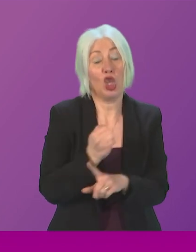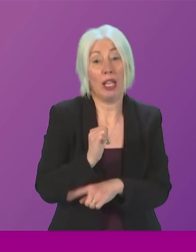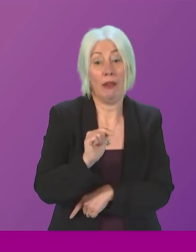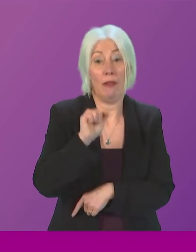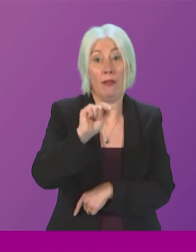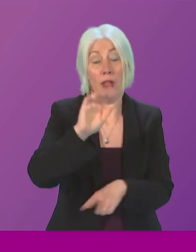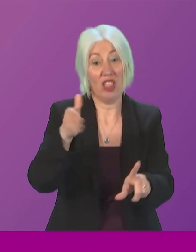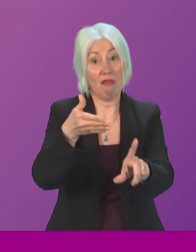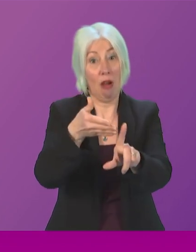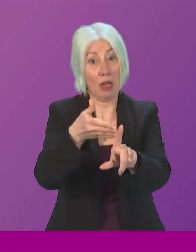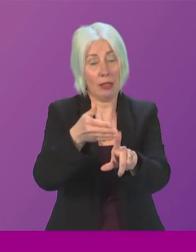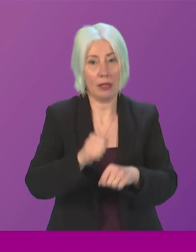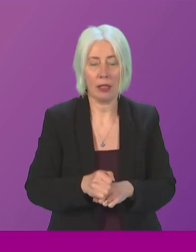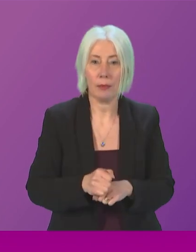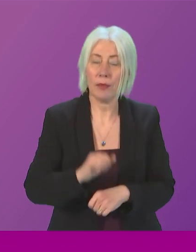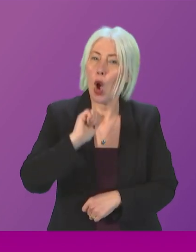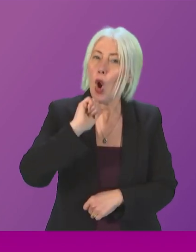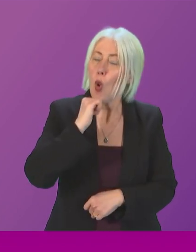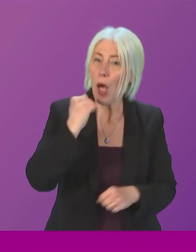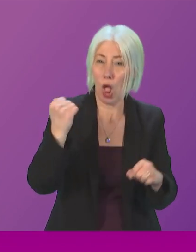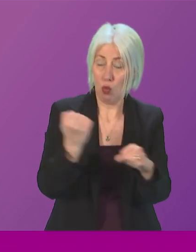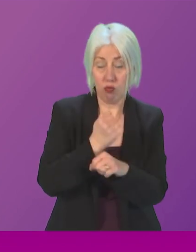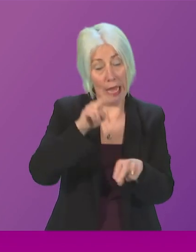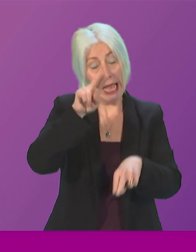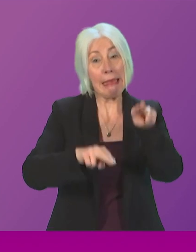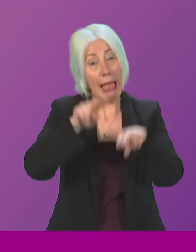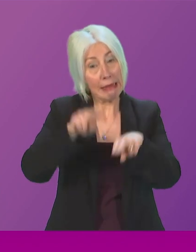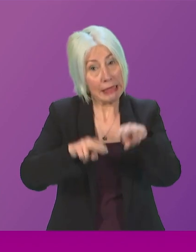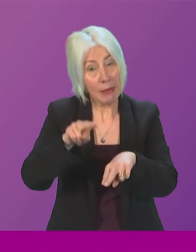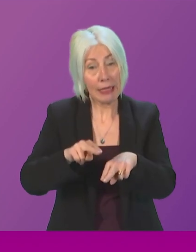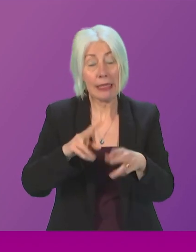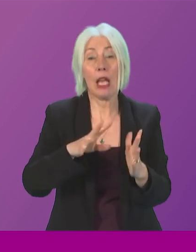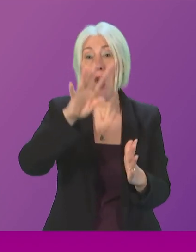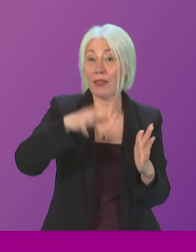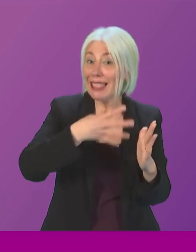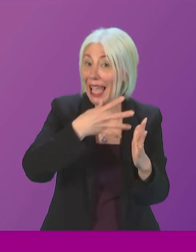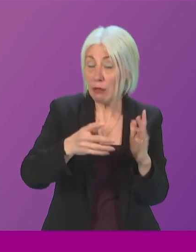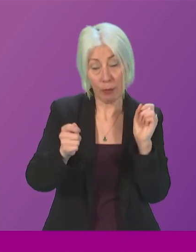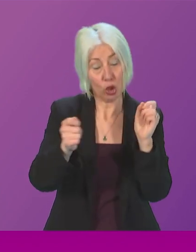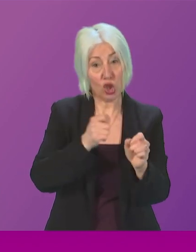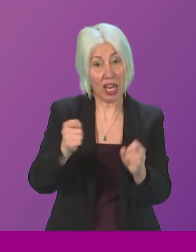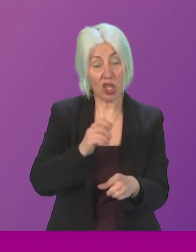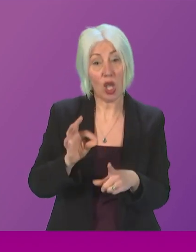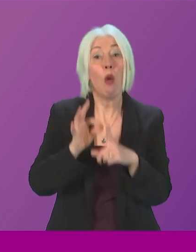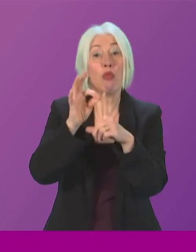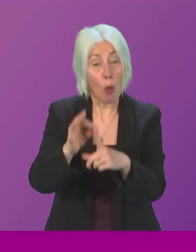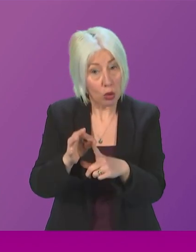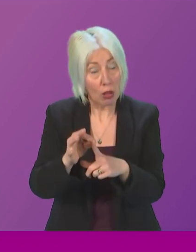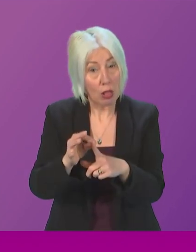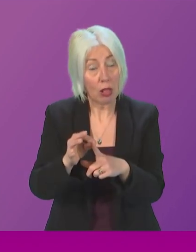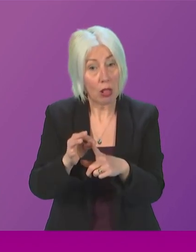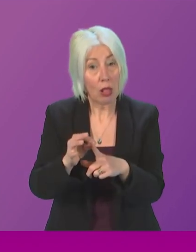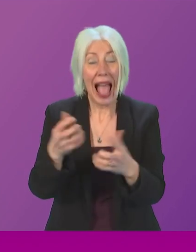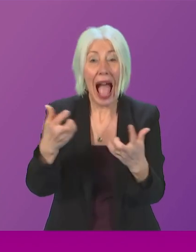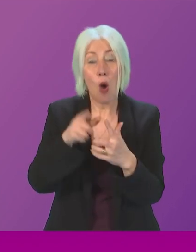change target and will he carry out an assessment of how the timetable changes being proposed by Scotrail